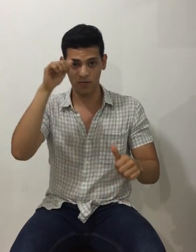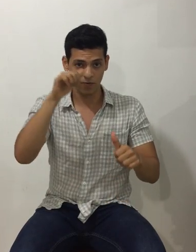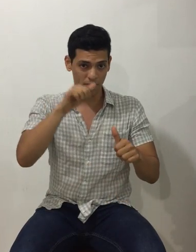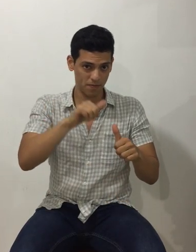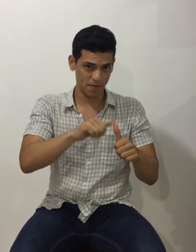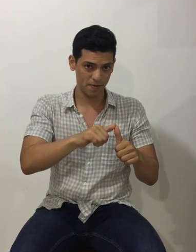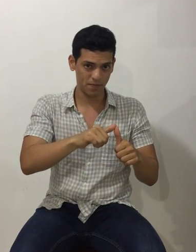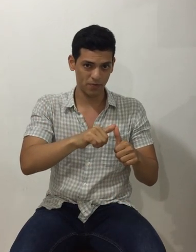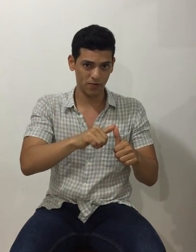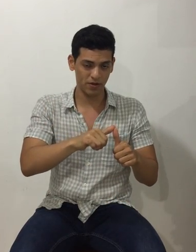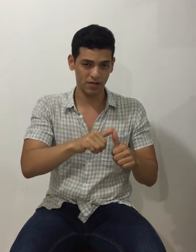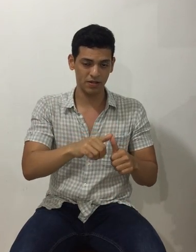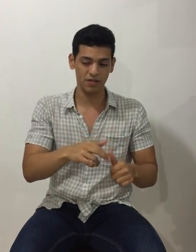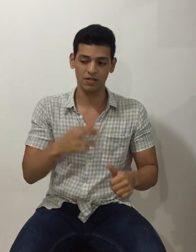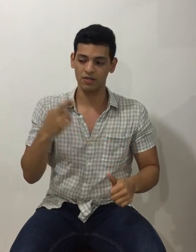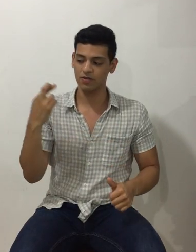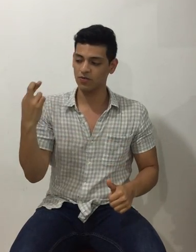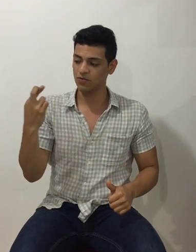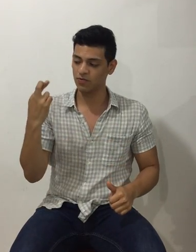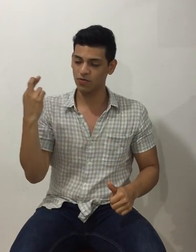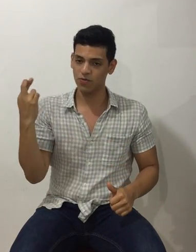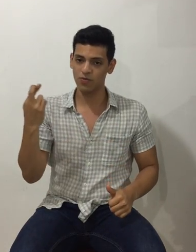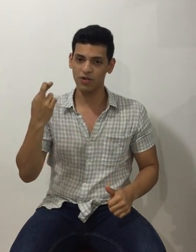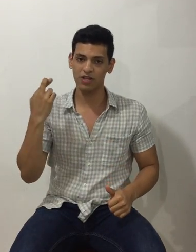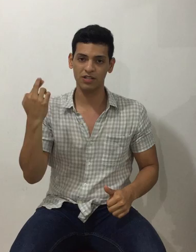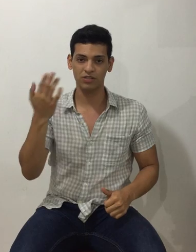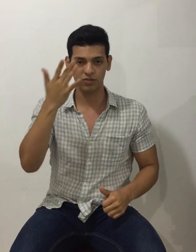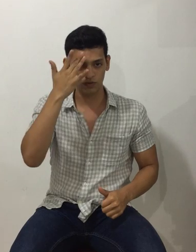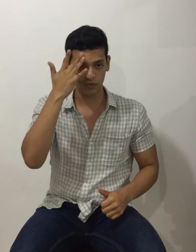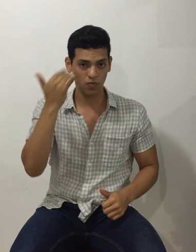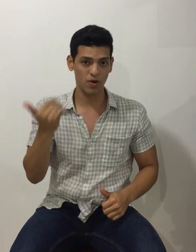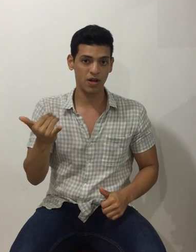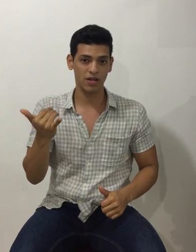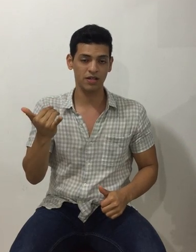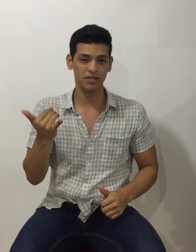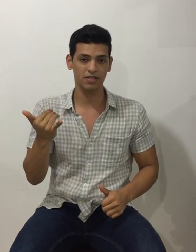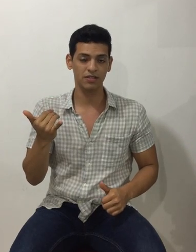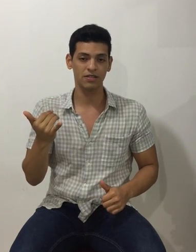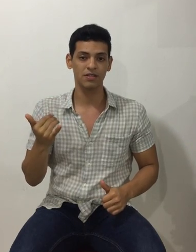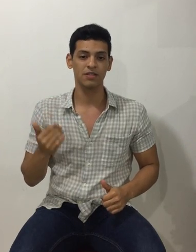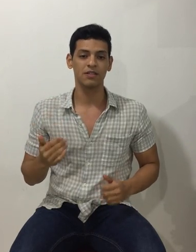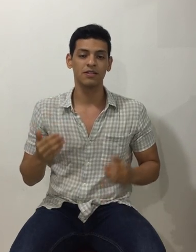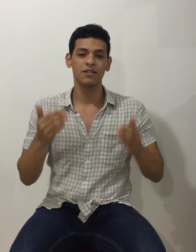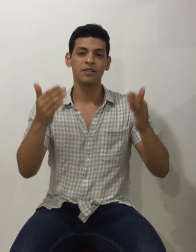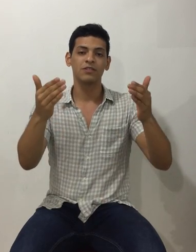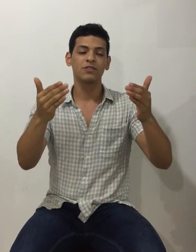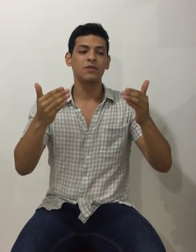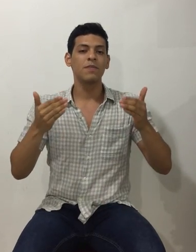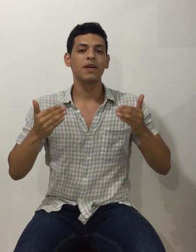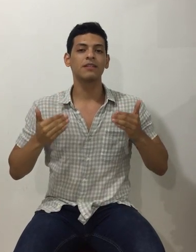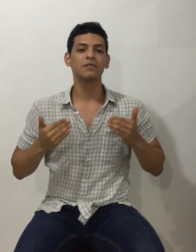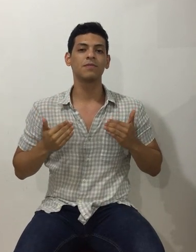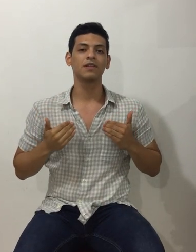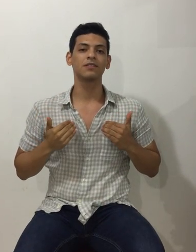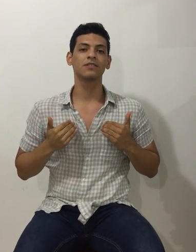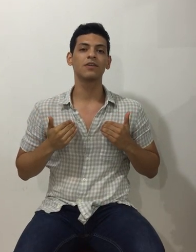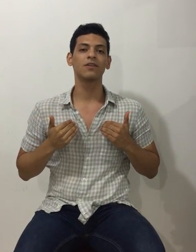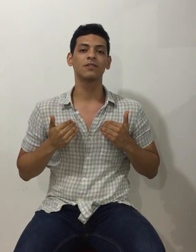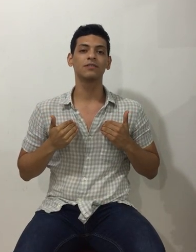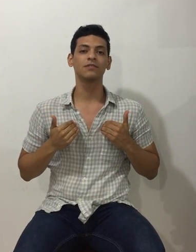remembering, the reason is why. She makes me certain